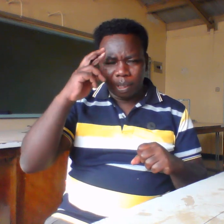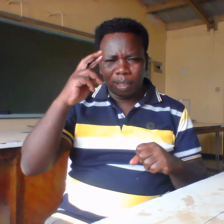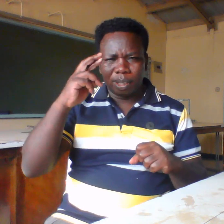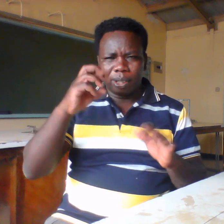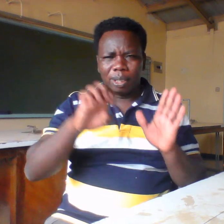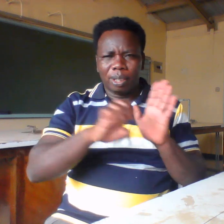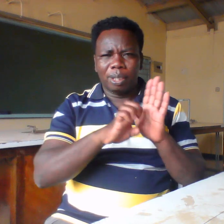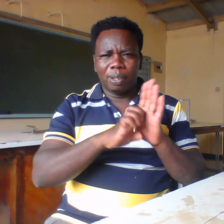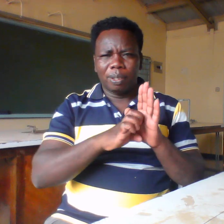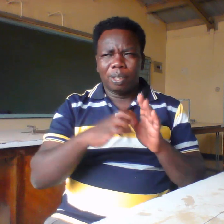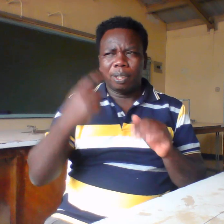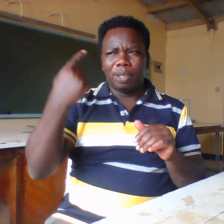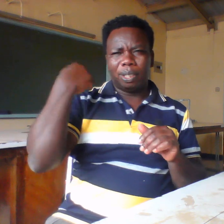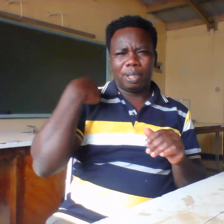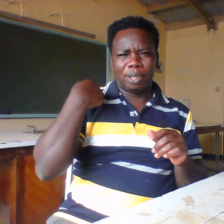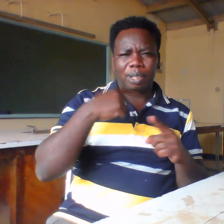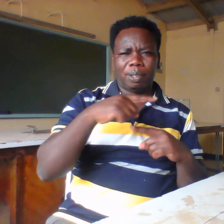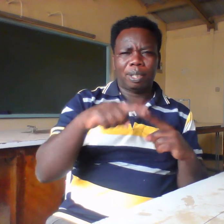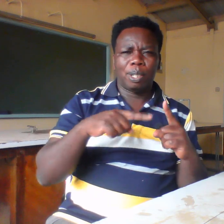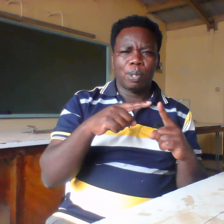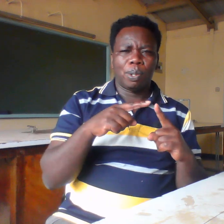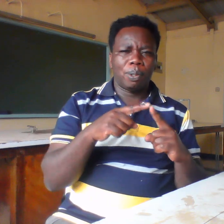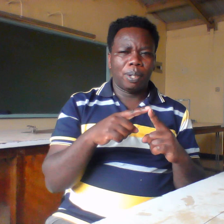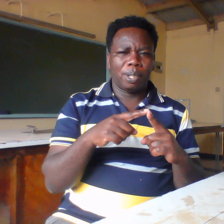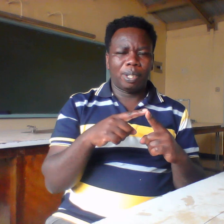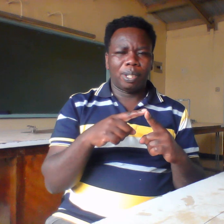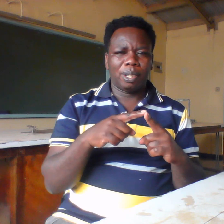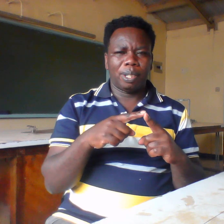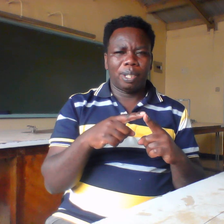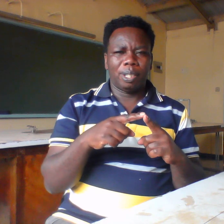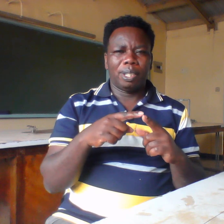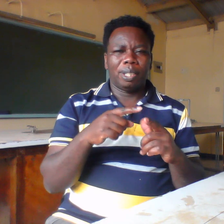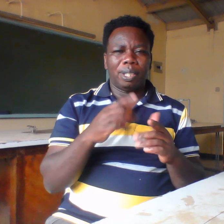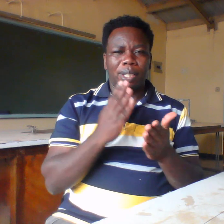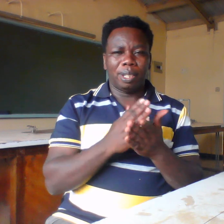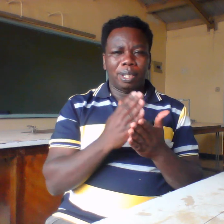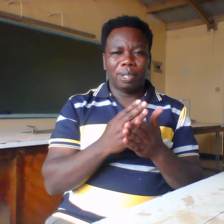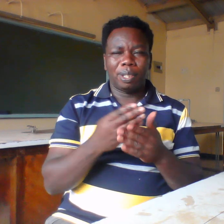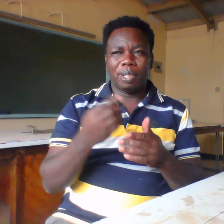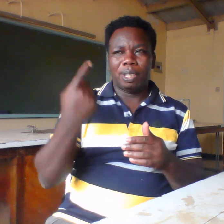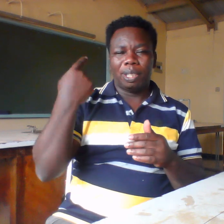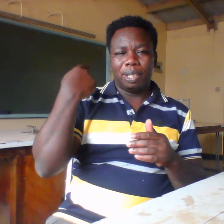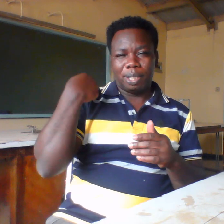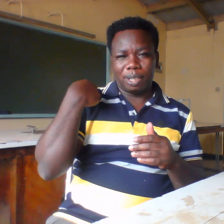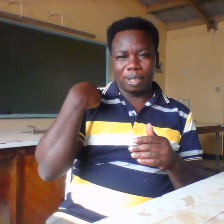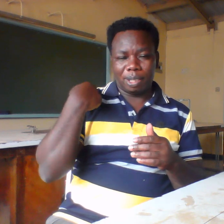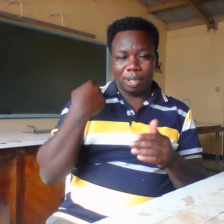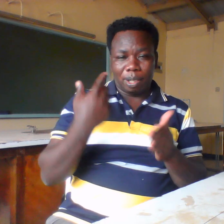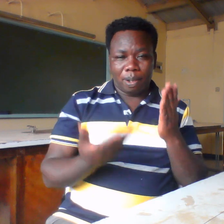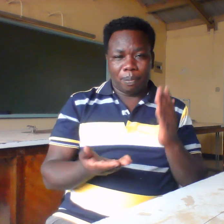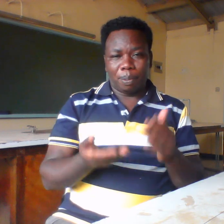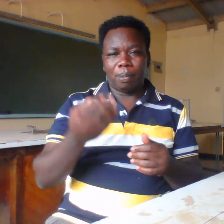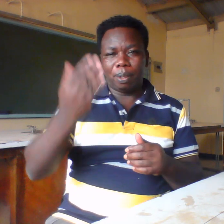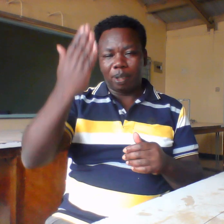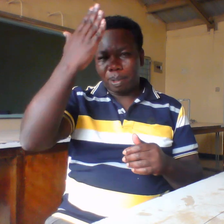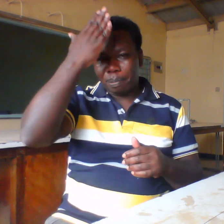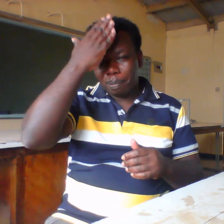and you can tell me yesterday was either monday or tuesday